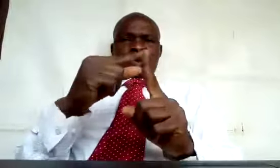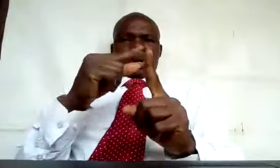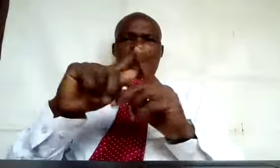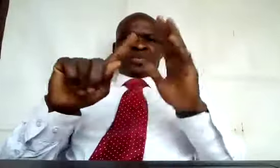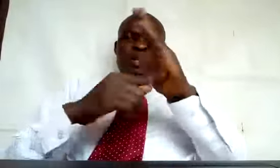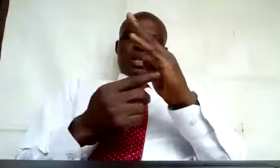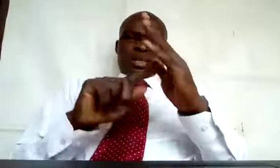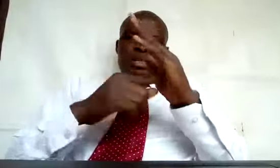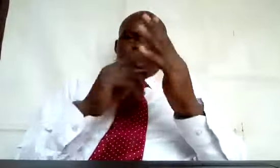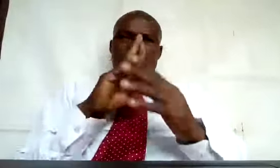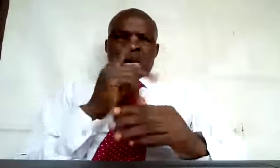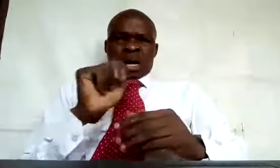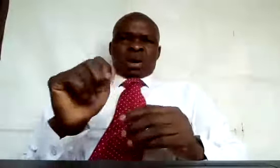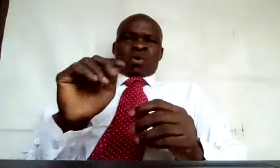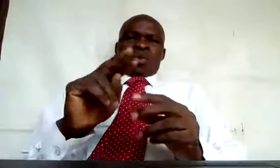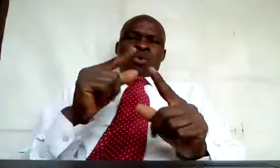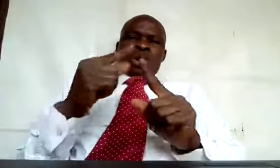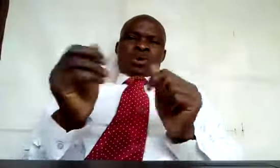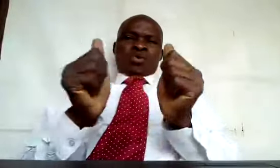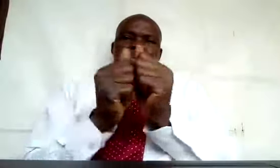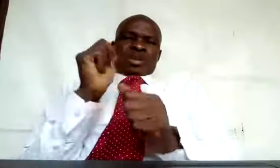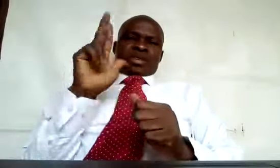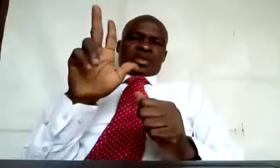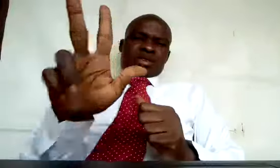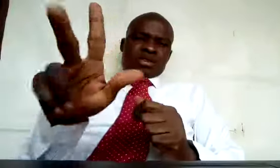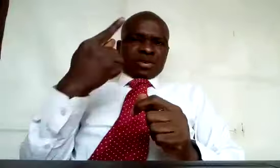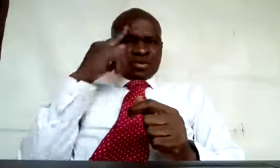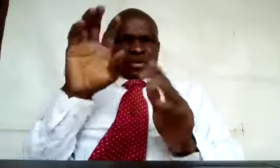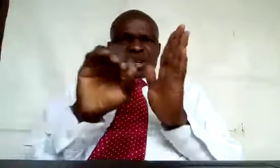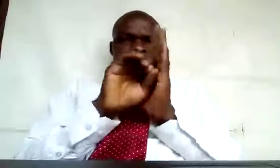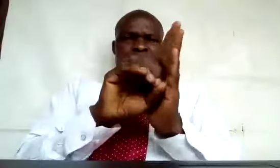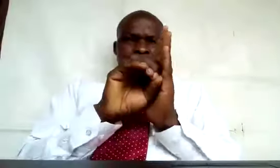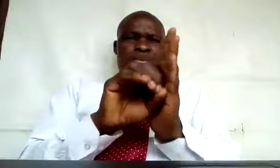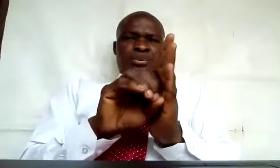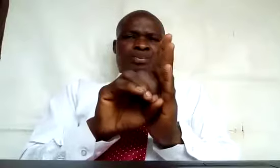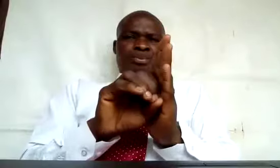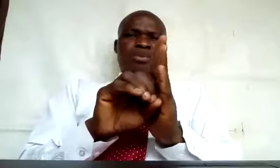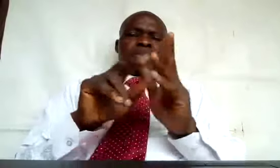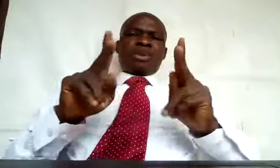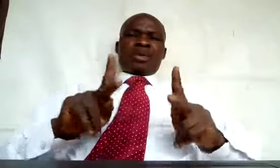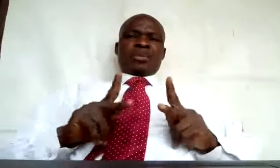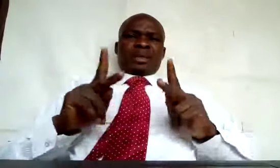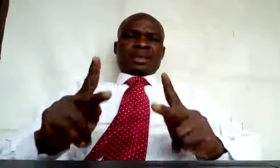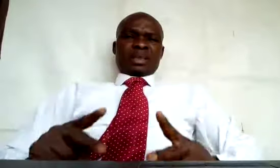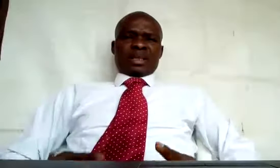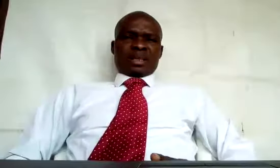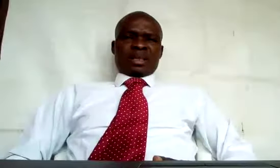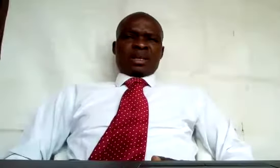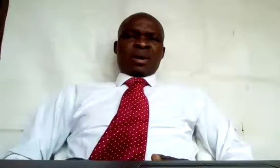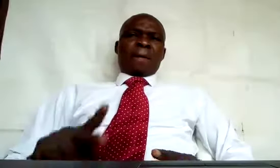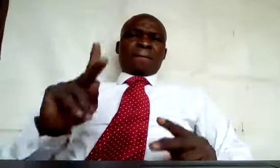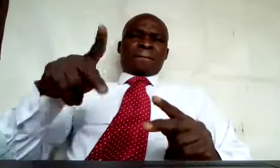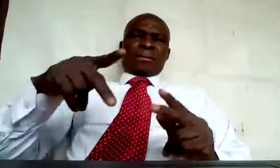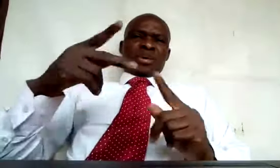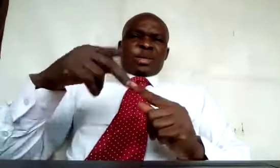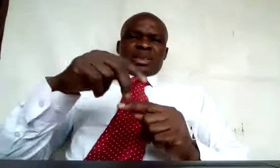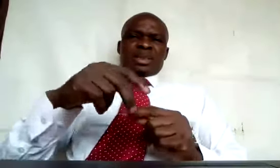three syllables. For example, personal, politics, logical,